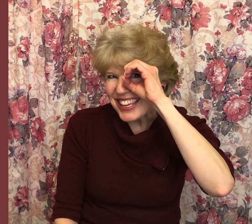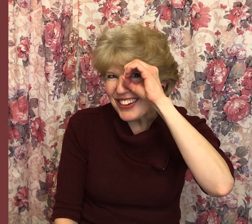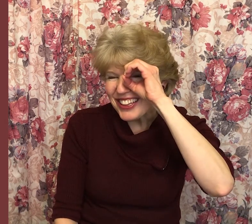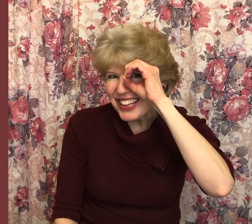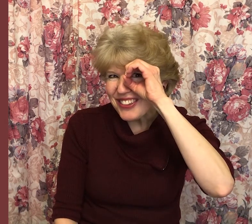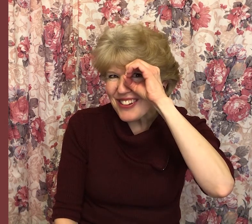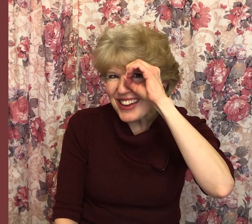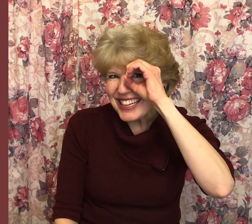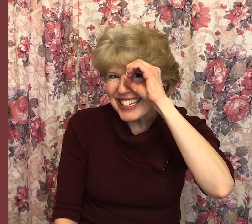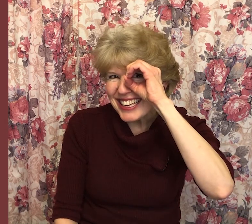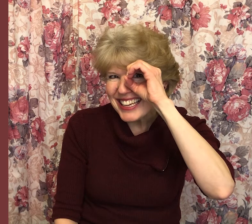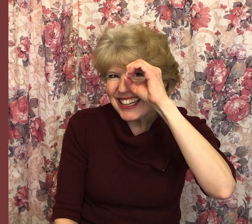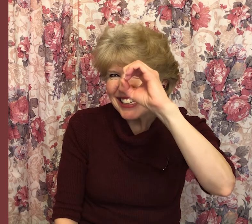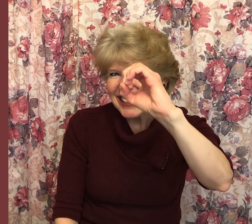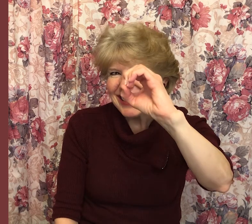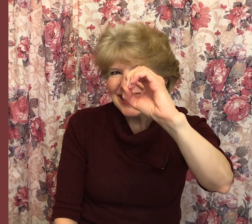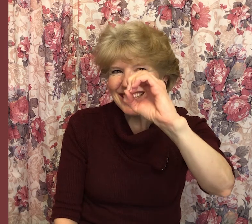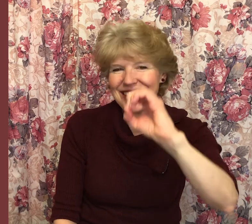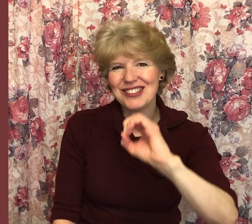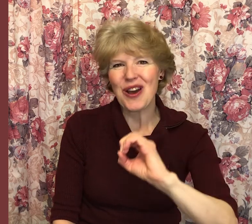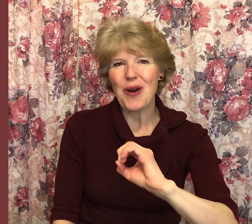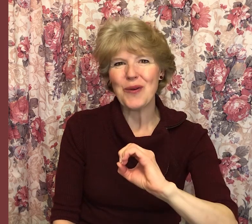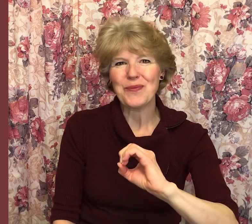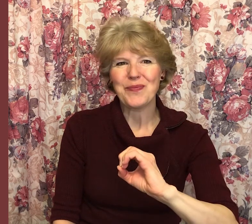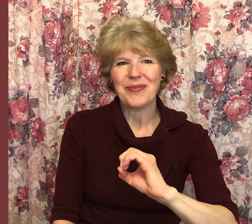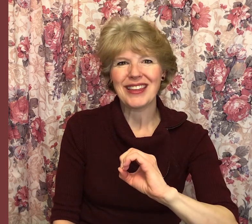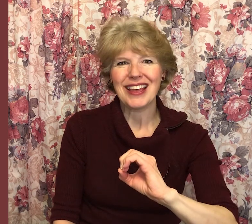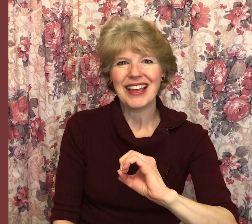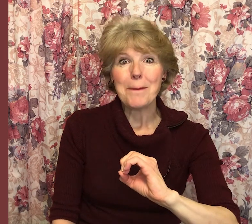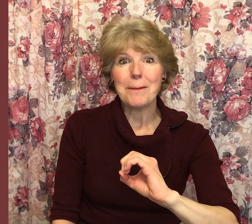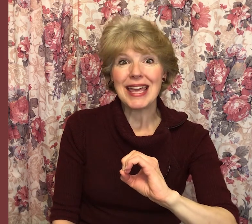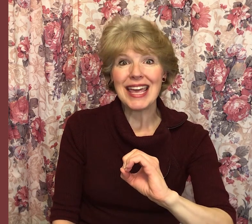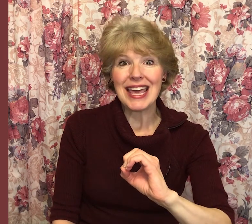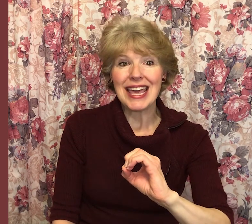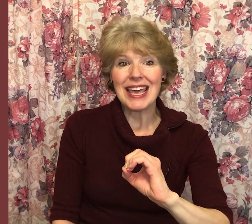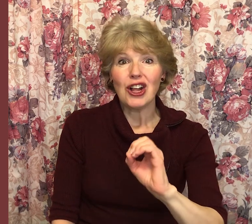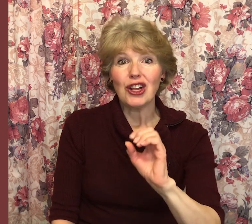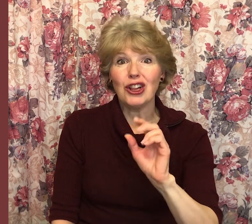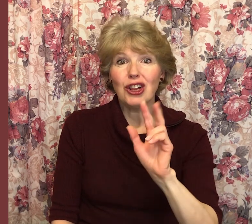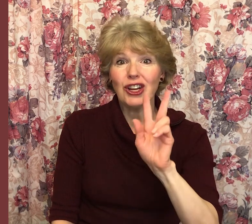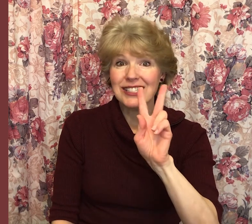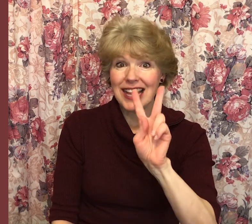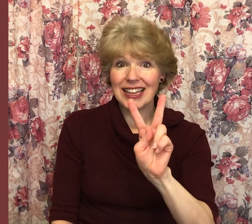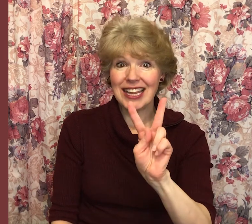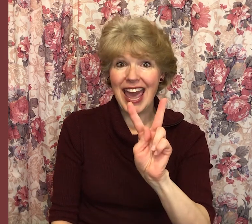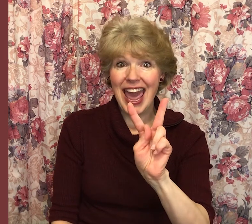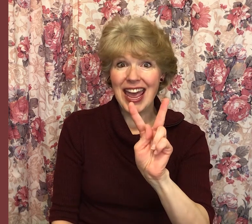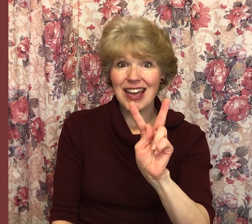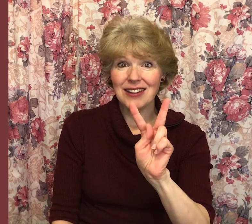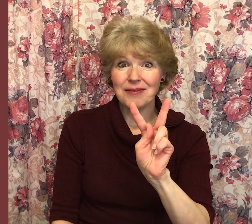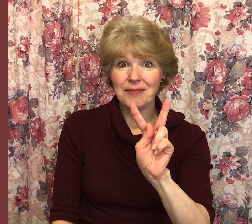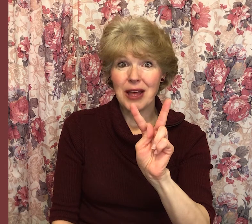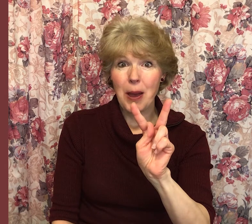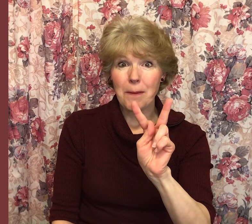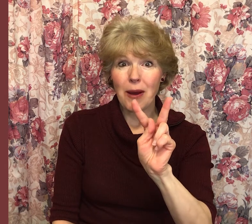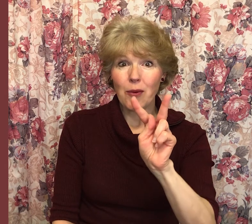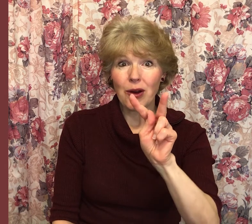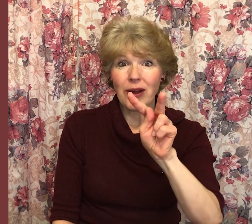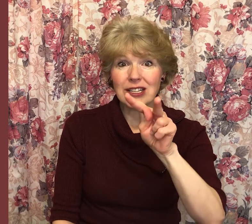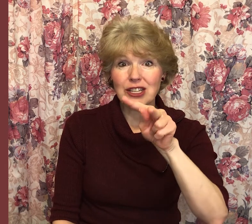you could look through it. There's O. P looks like the K, but we're going to